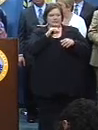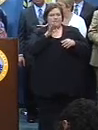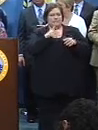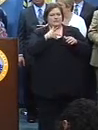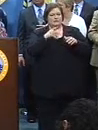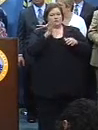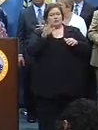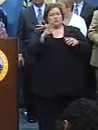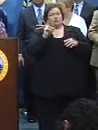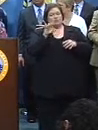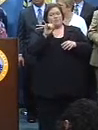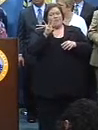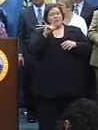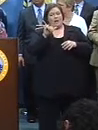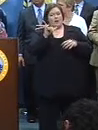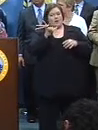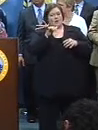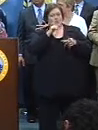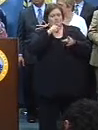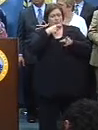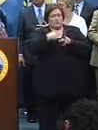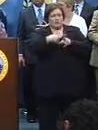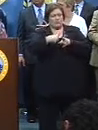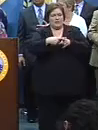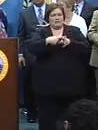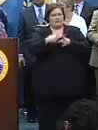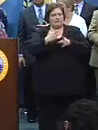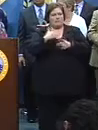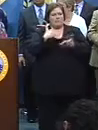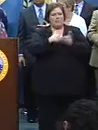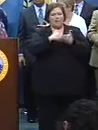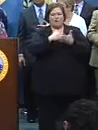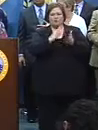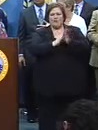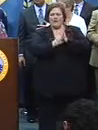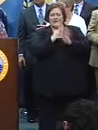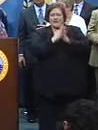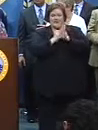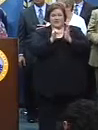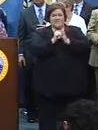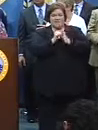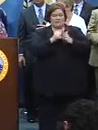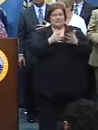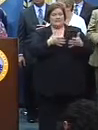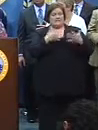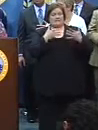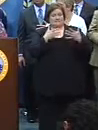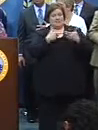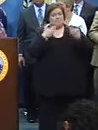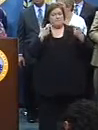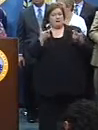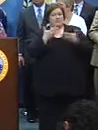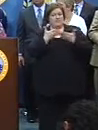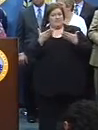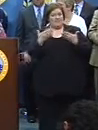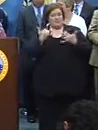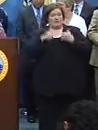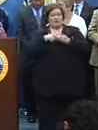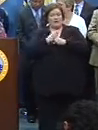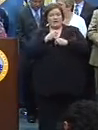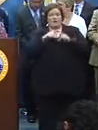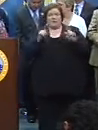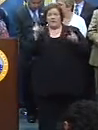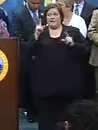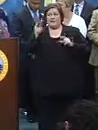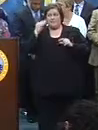the neutral ground, who was in the cross streets to block traffic. That was the big emphasis that we did this year, that the mayor did,